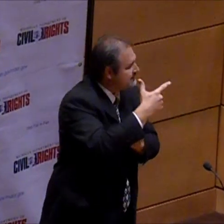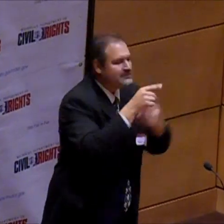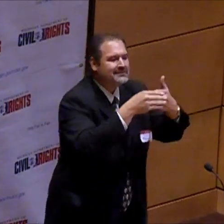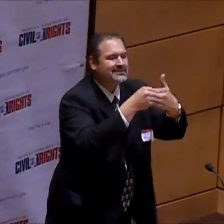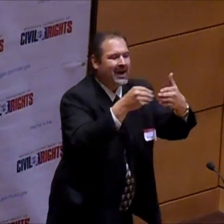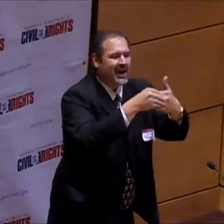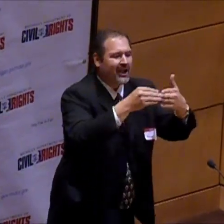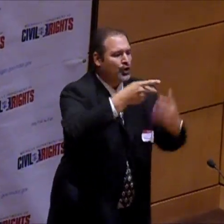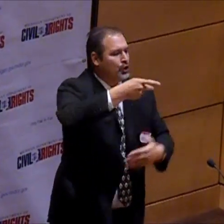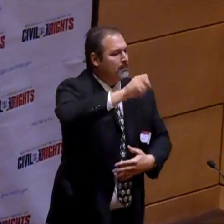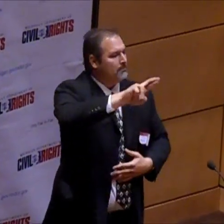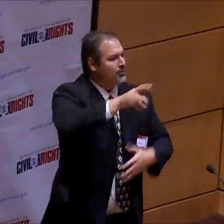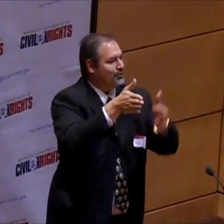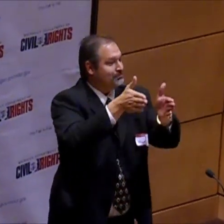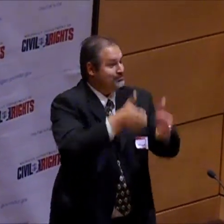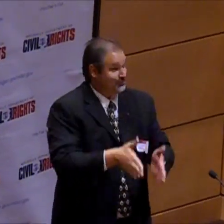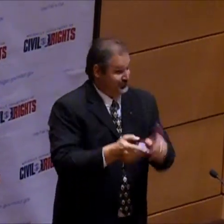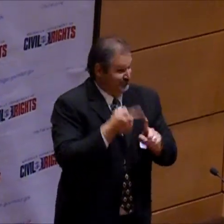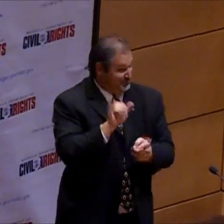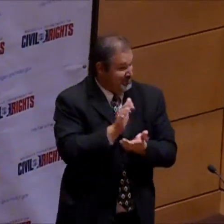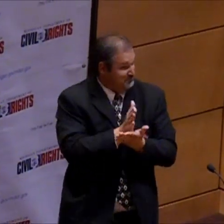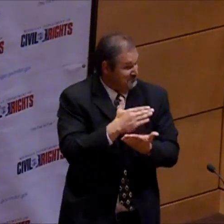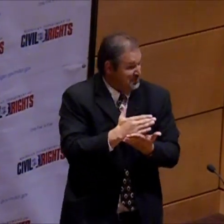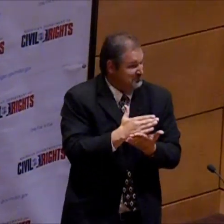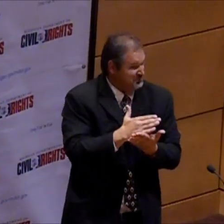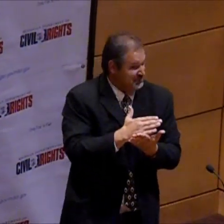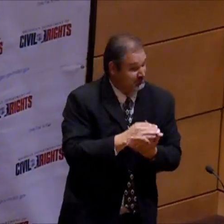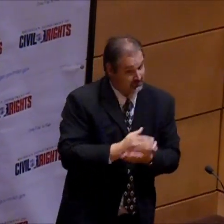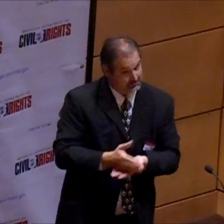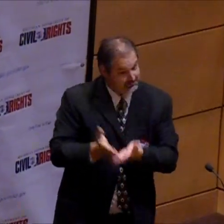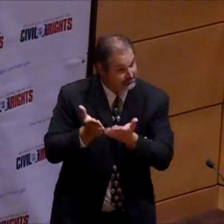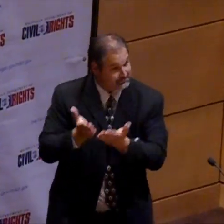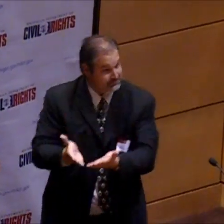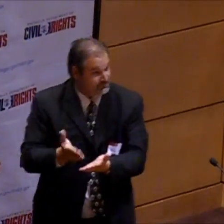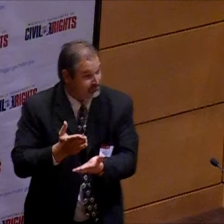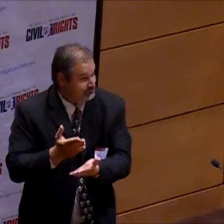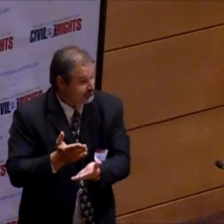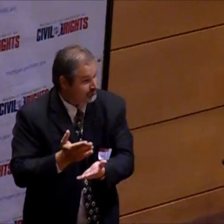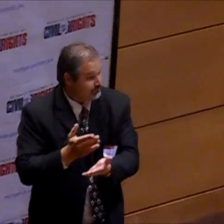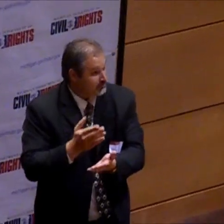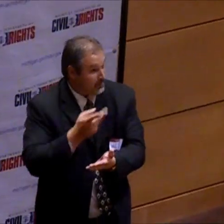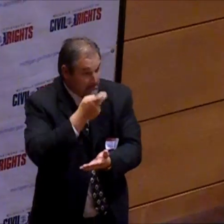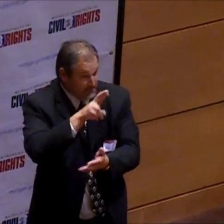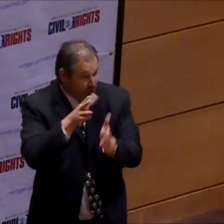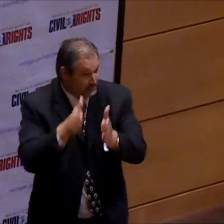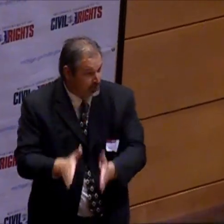breakdown, per person budget, the breakdown,